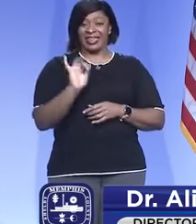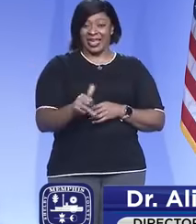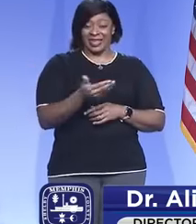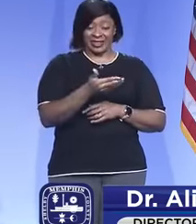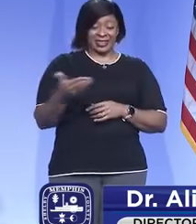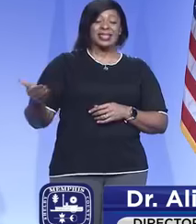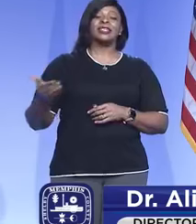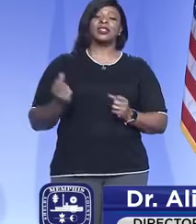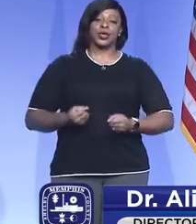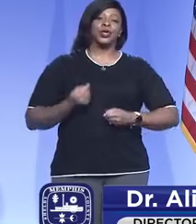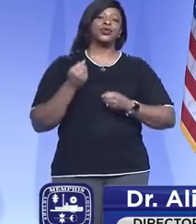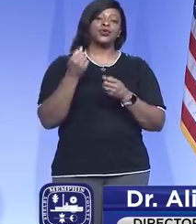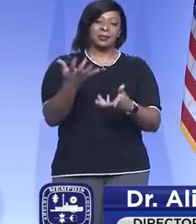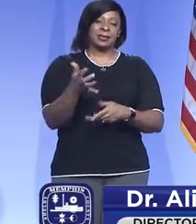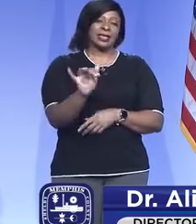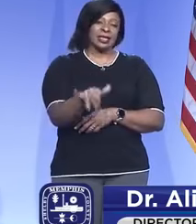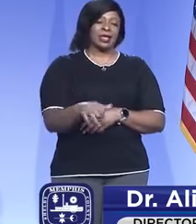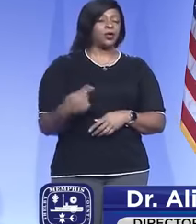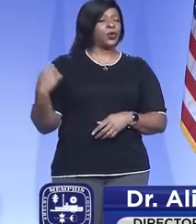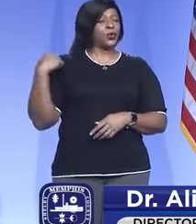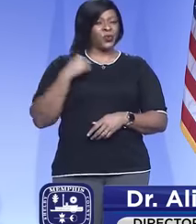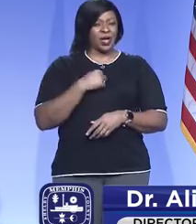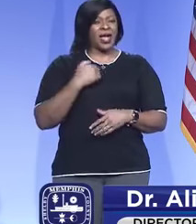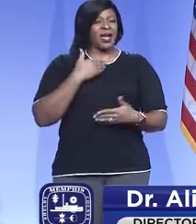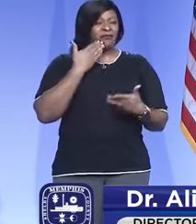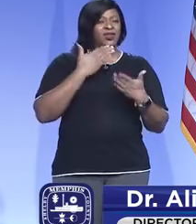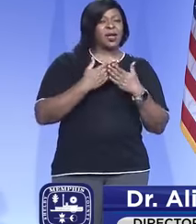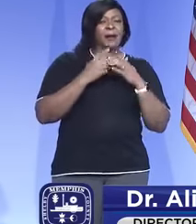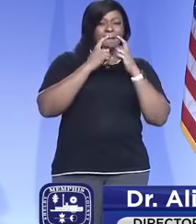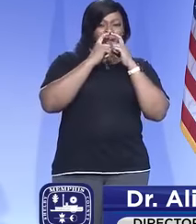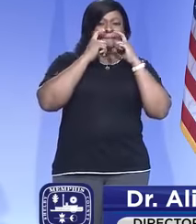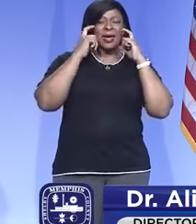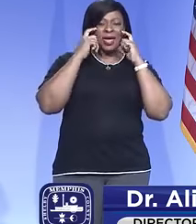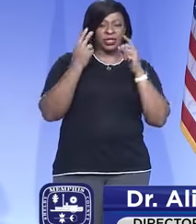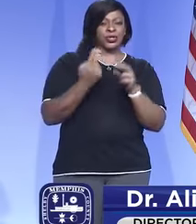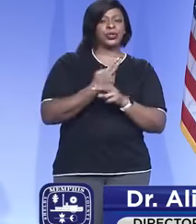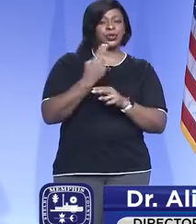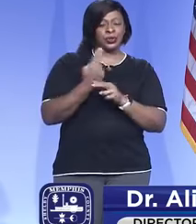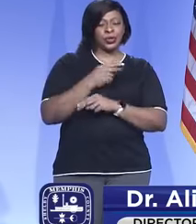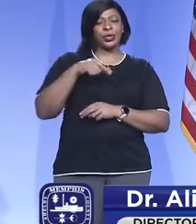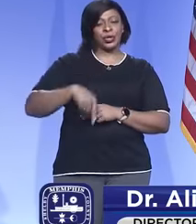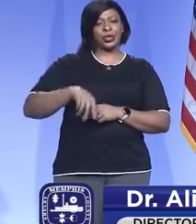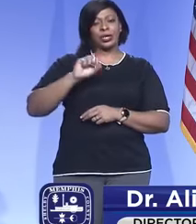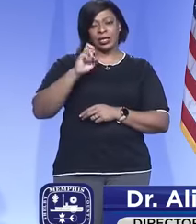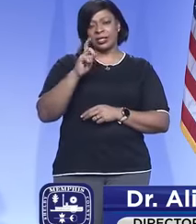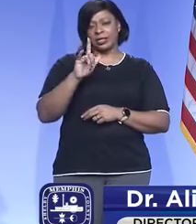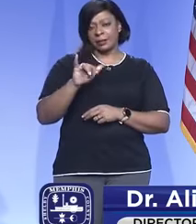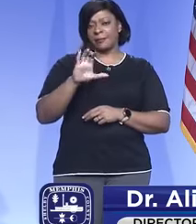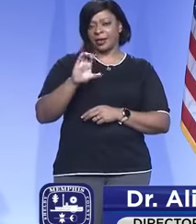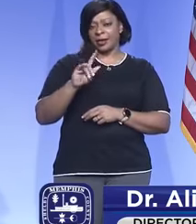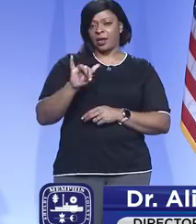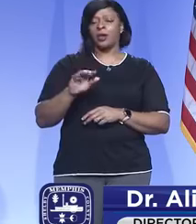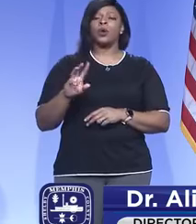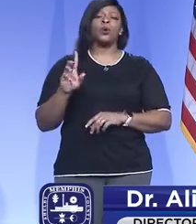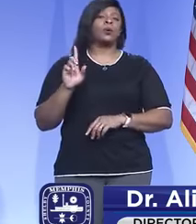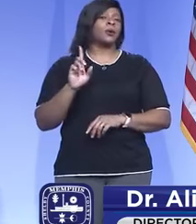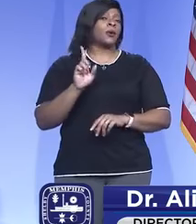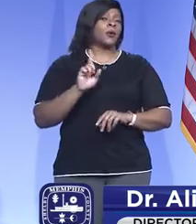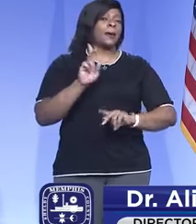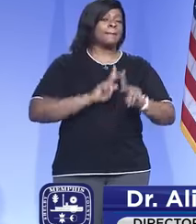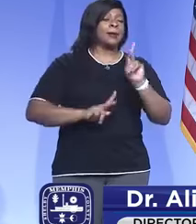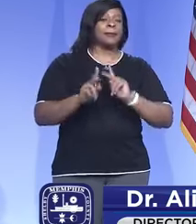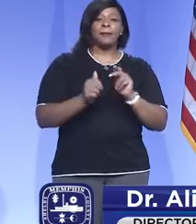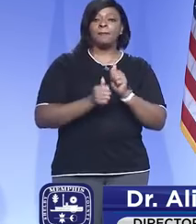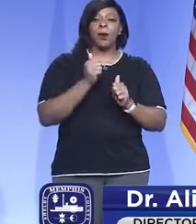things are contributing we have fairly good mask you did usage in Shelby County where people are